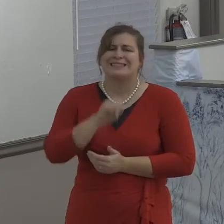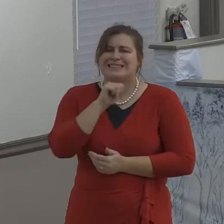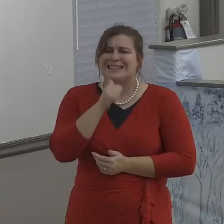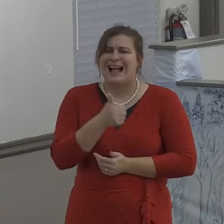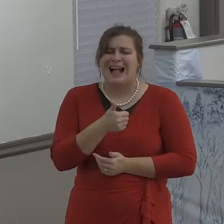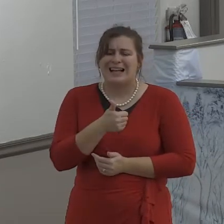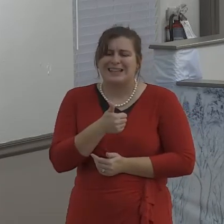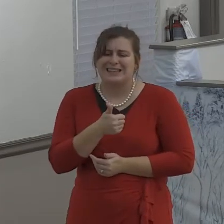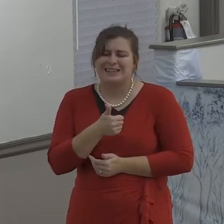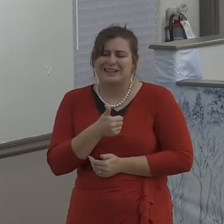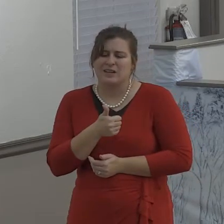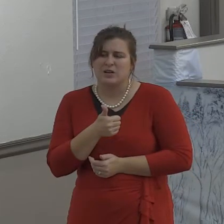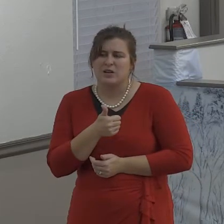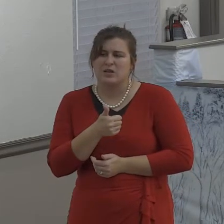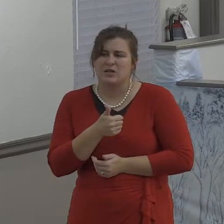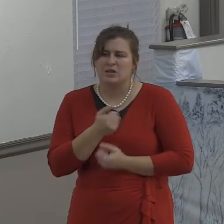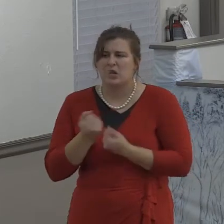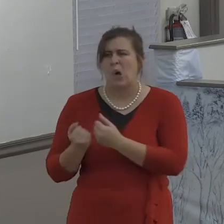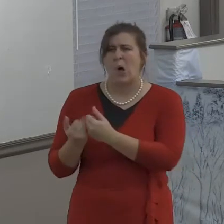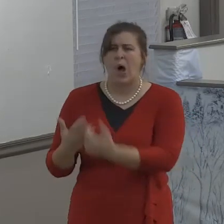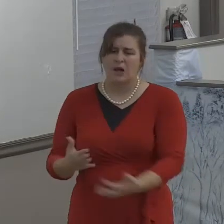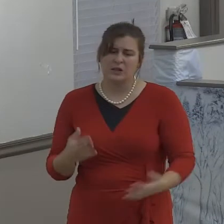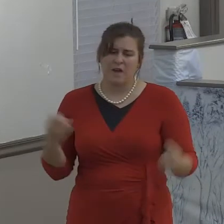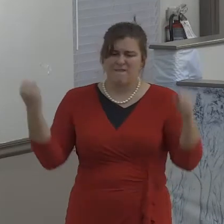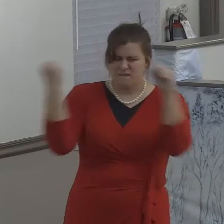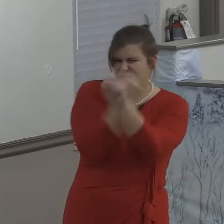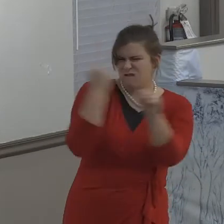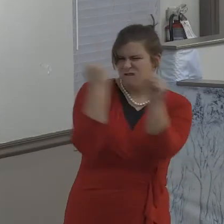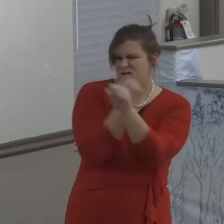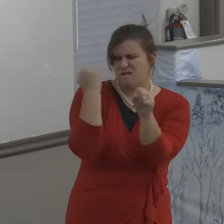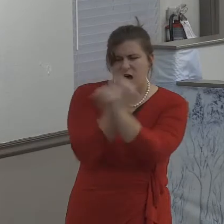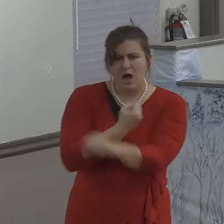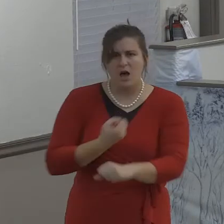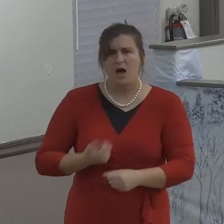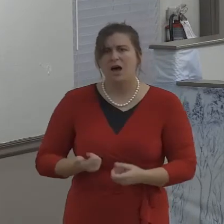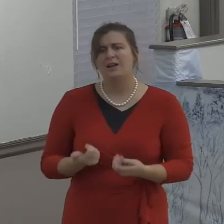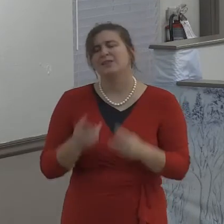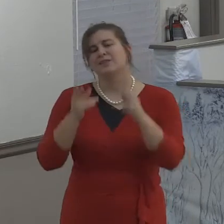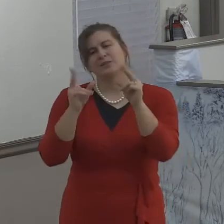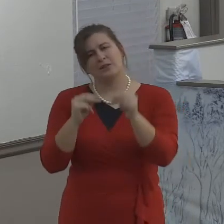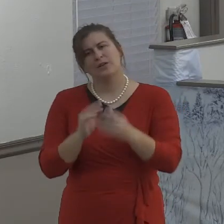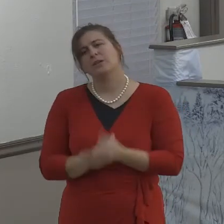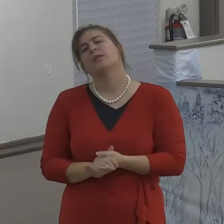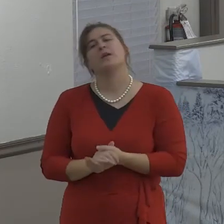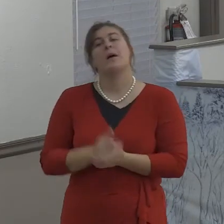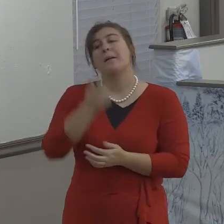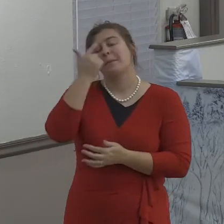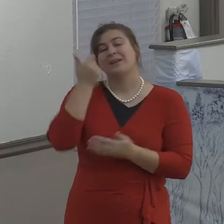And if forgiveness is not there, then a wall of bitterness is going to be in its place.